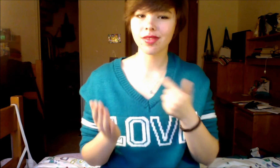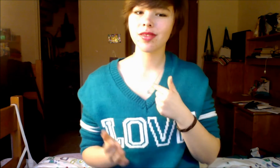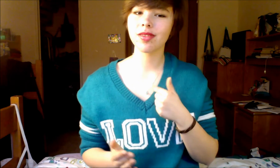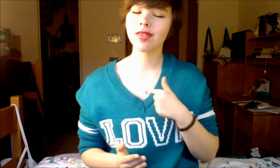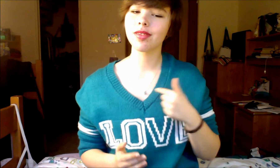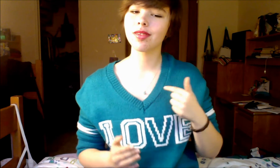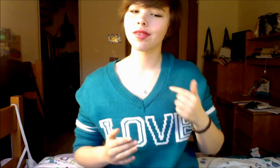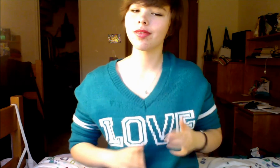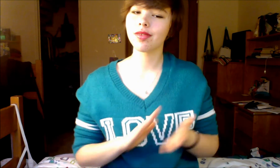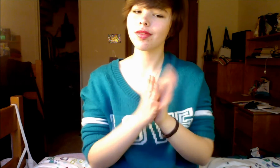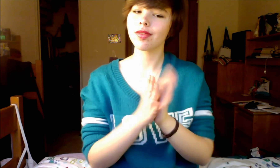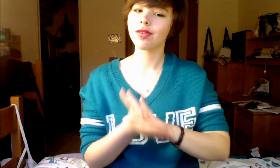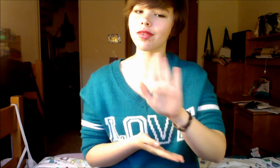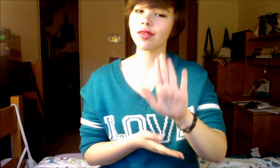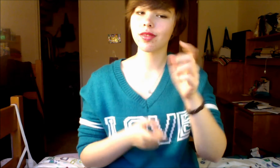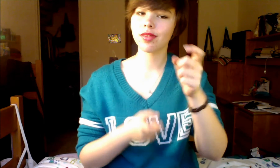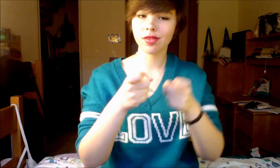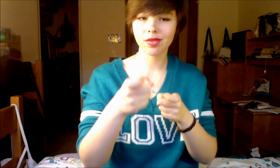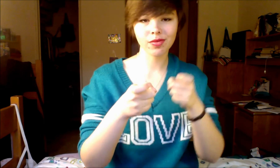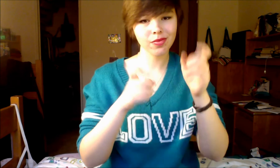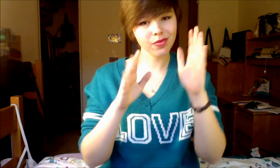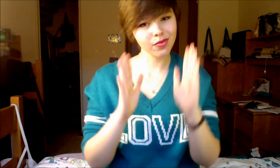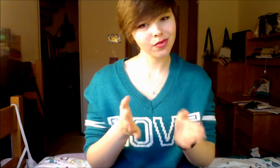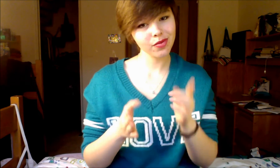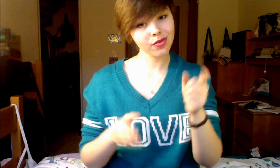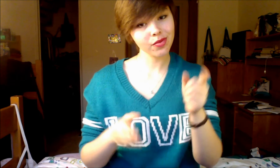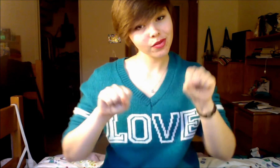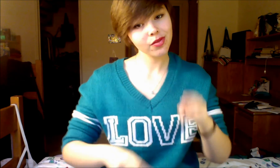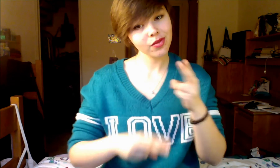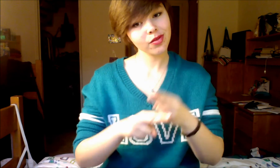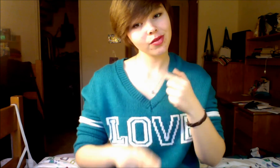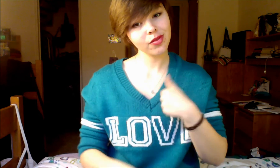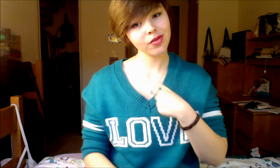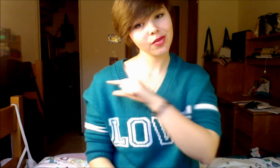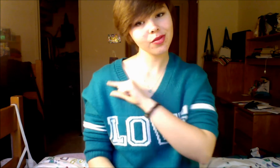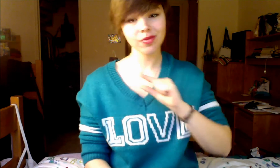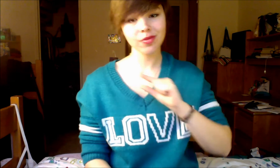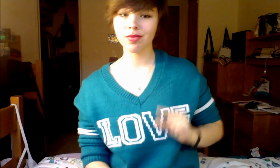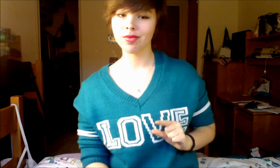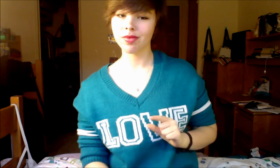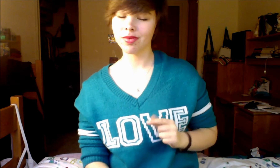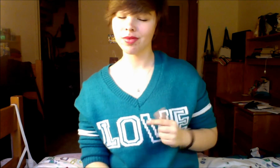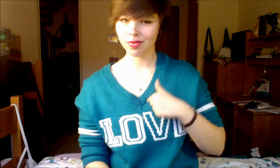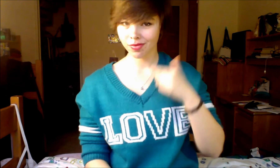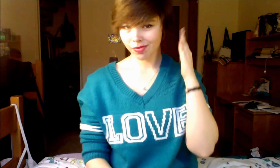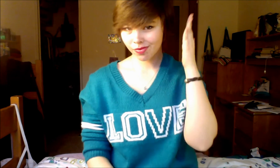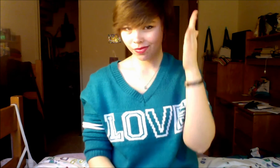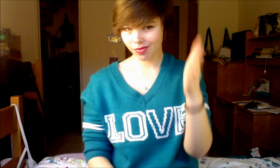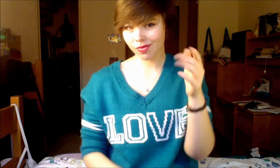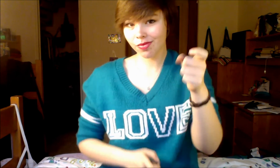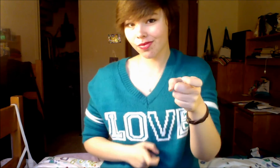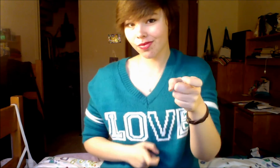be your ruler You can call me Queen Bee And baby, I'll rule